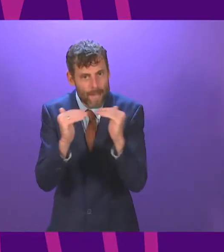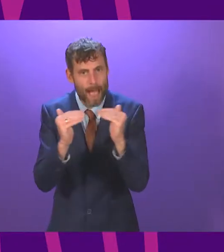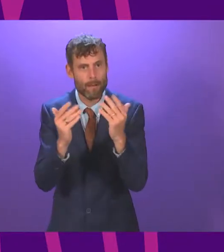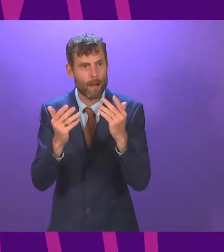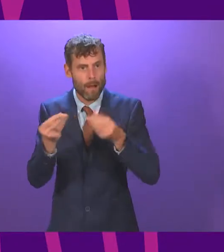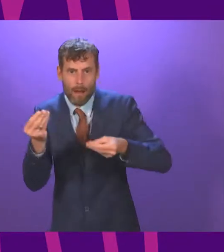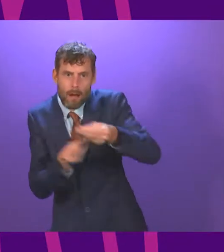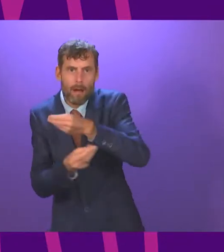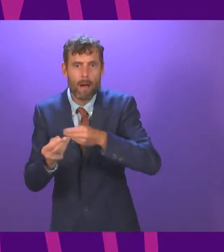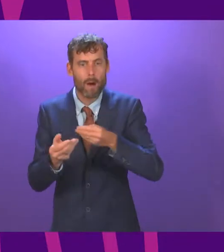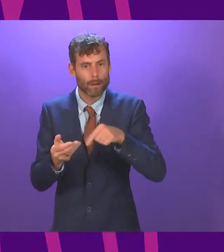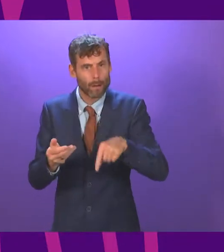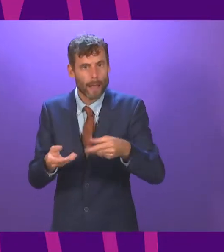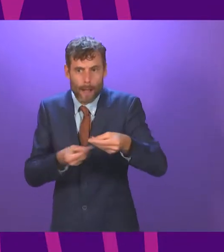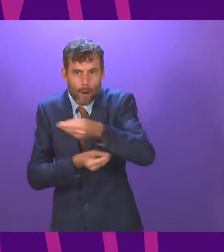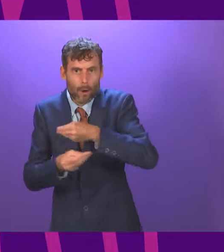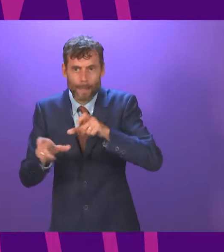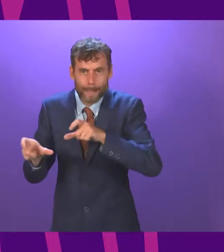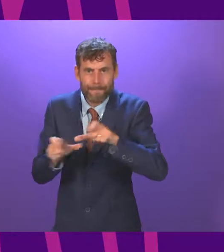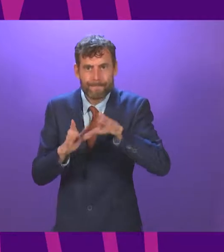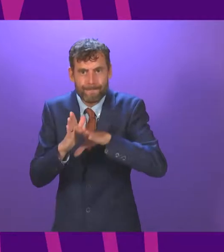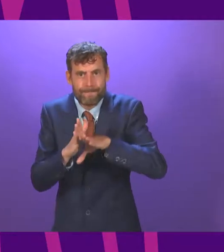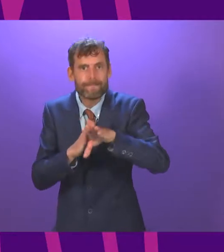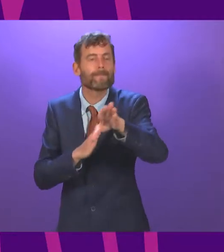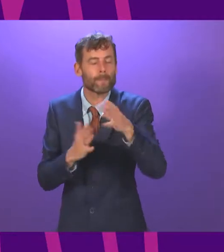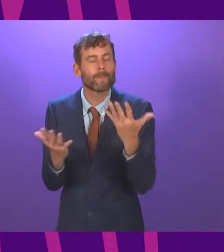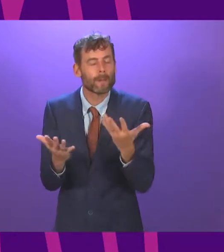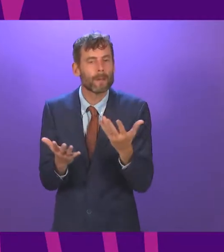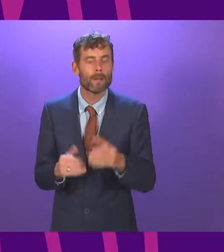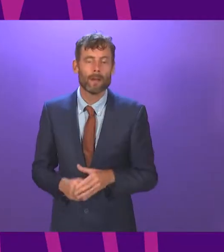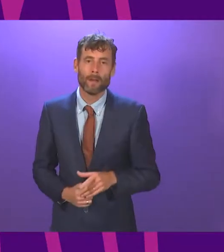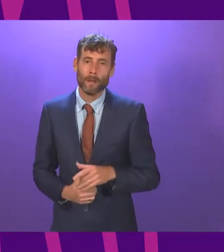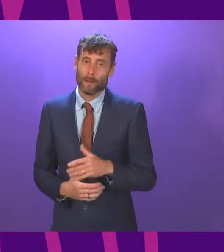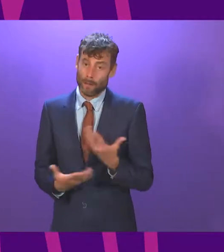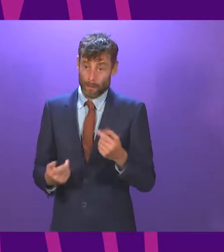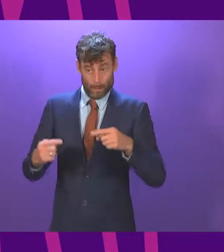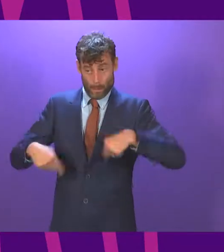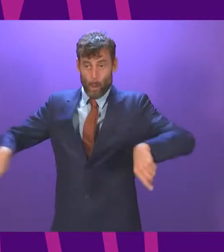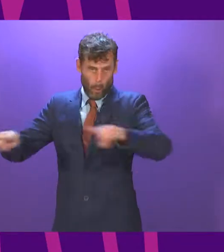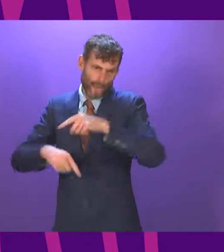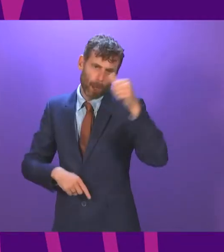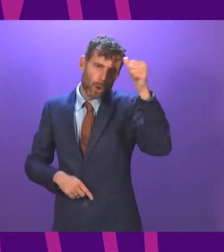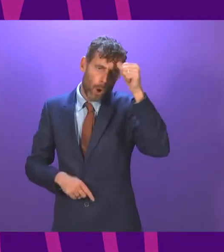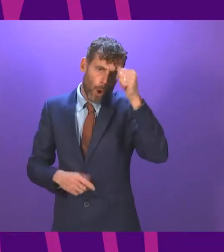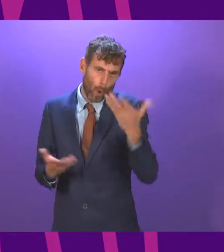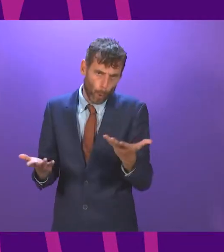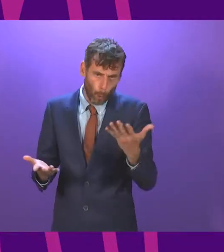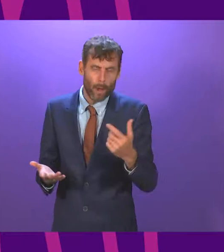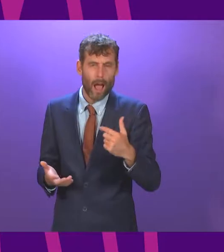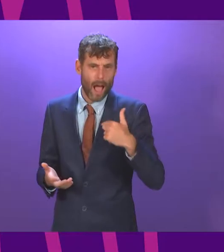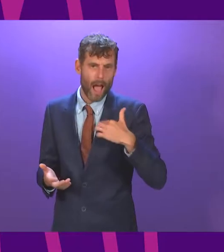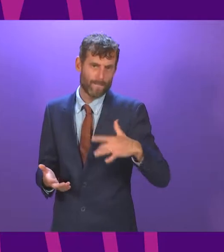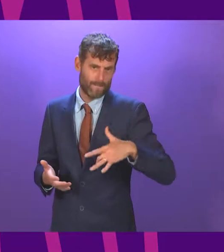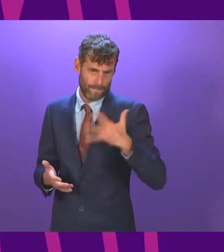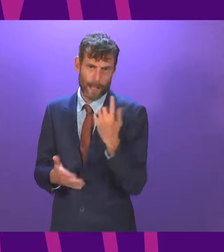Scotland's recovery from COVID-19. It come as no surprise to anybody in the Chamber that I do believe that the full